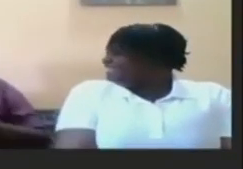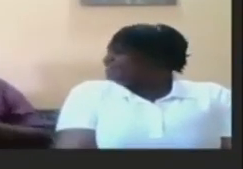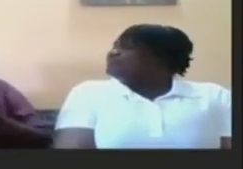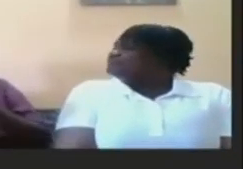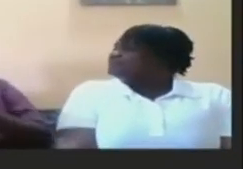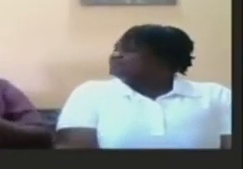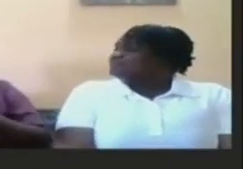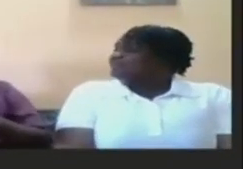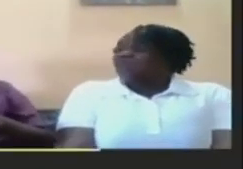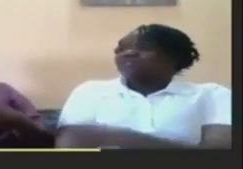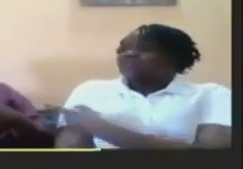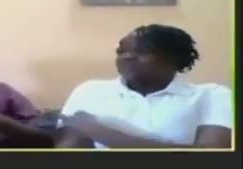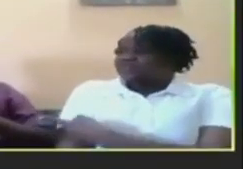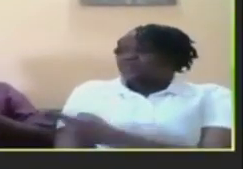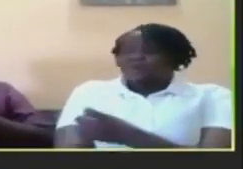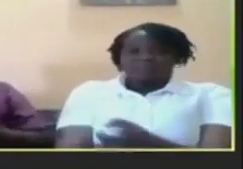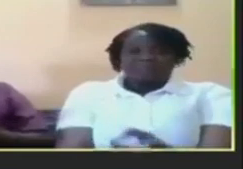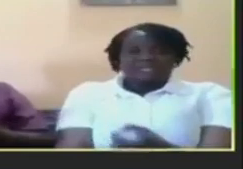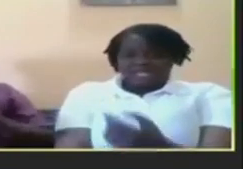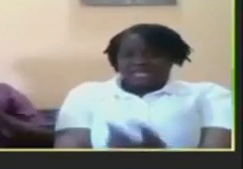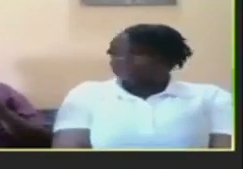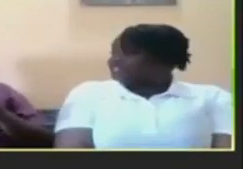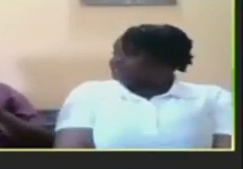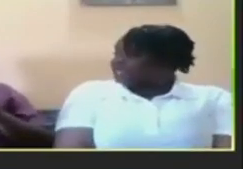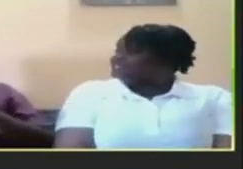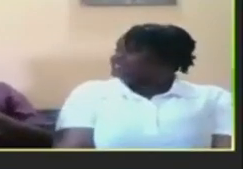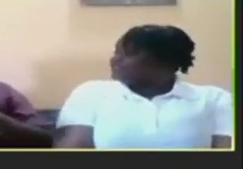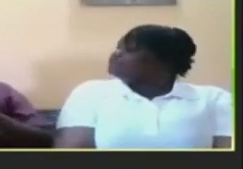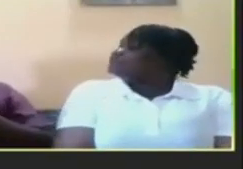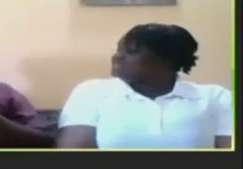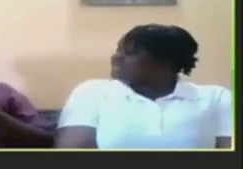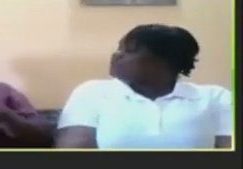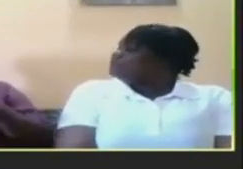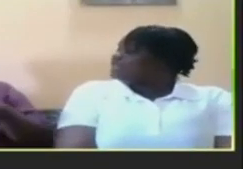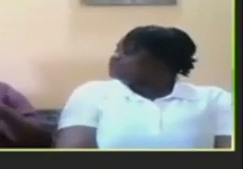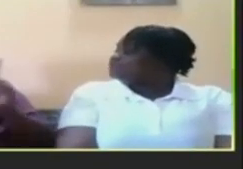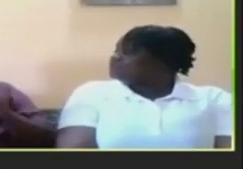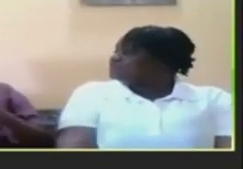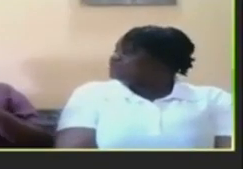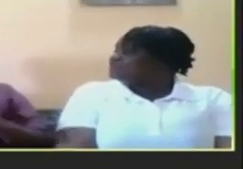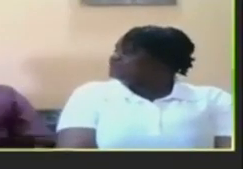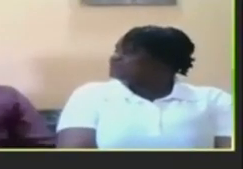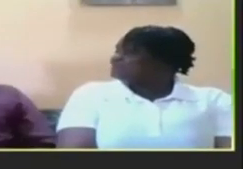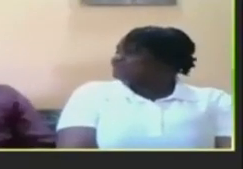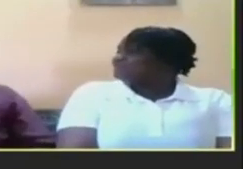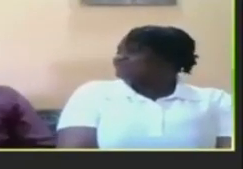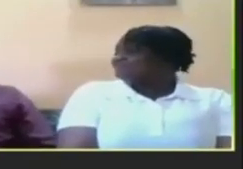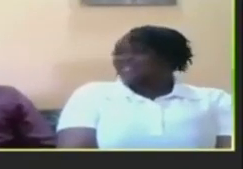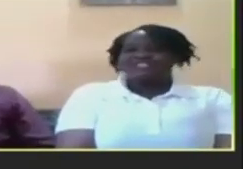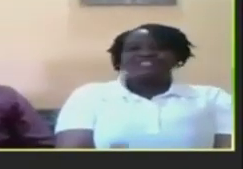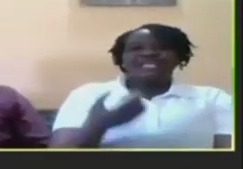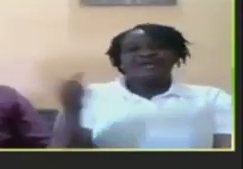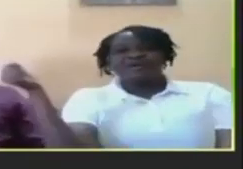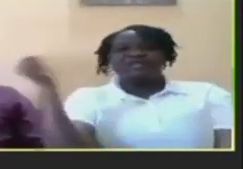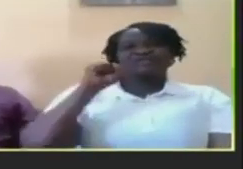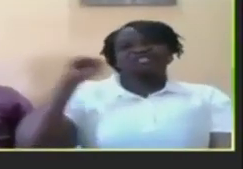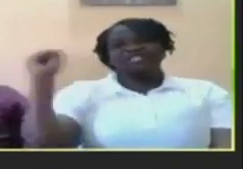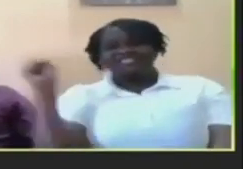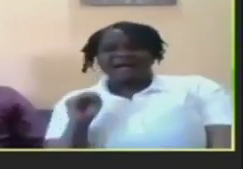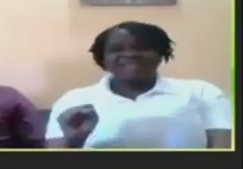a ambassador are Shambla Jamal is saying the first time he met you he called you Shambla